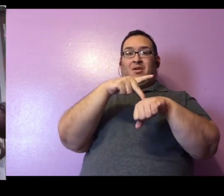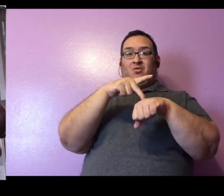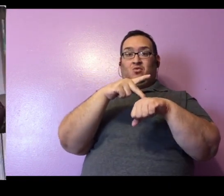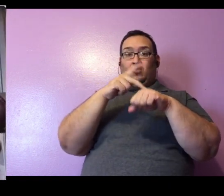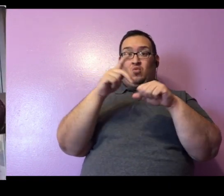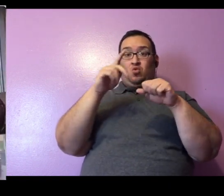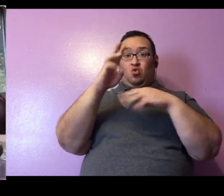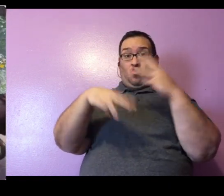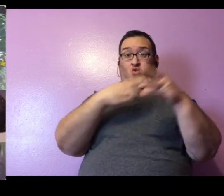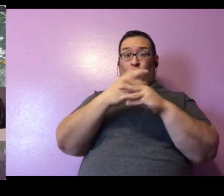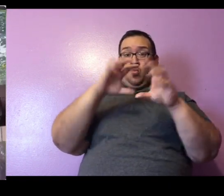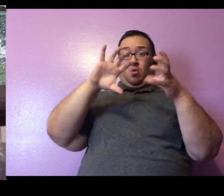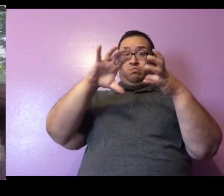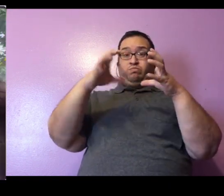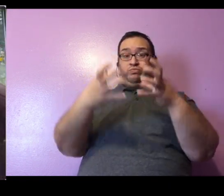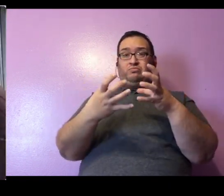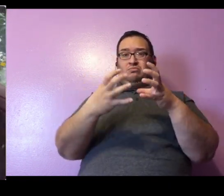we're going to find animals related to Lucille.